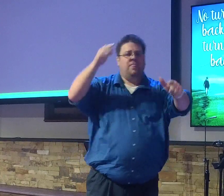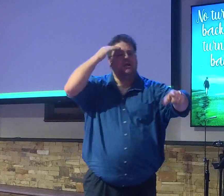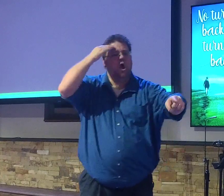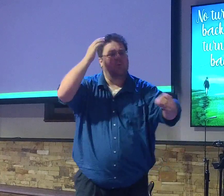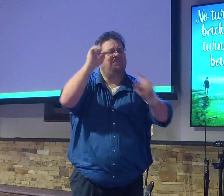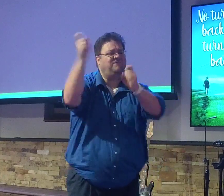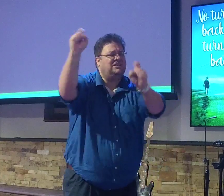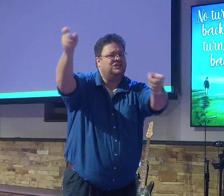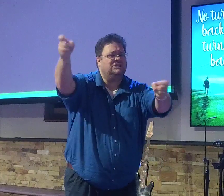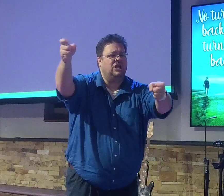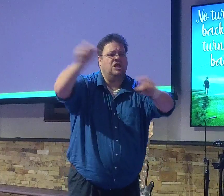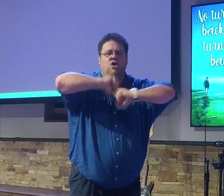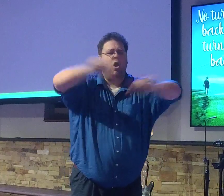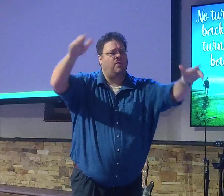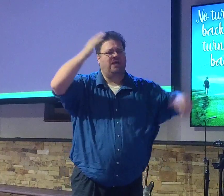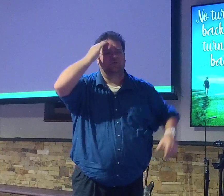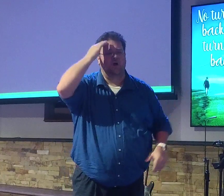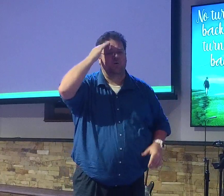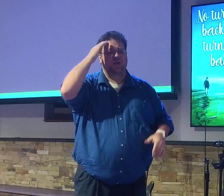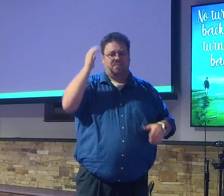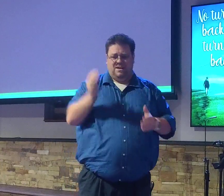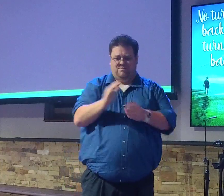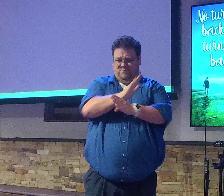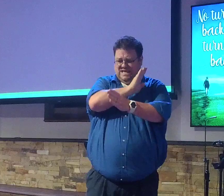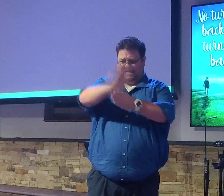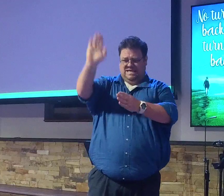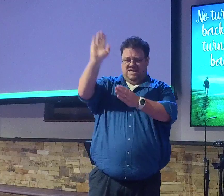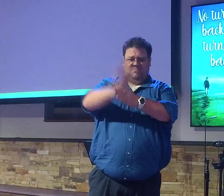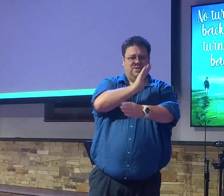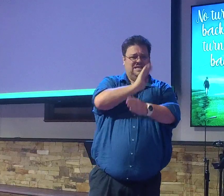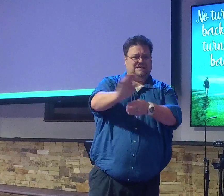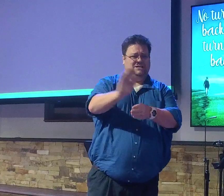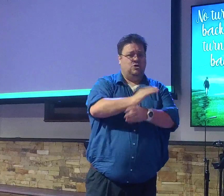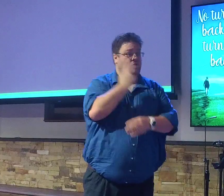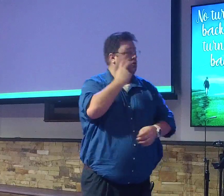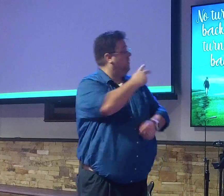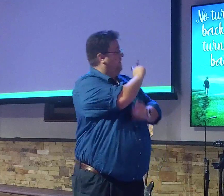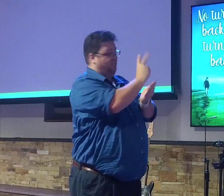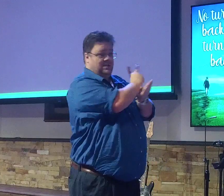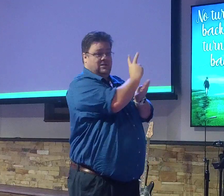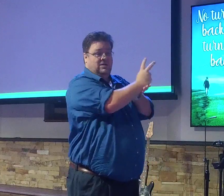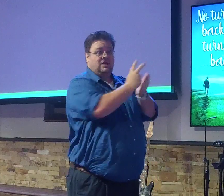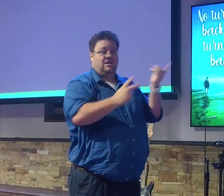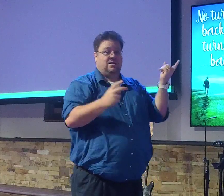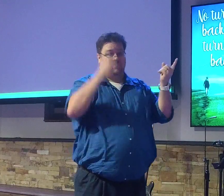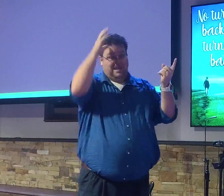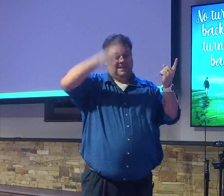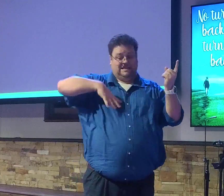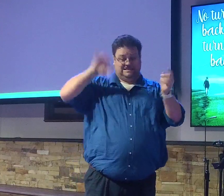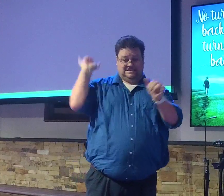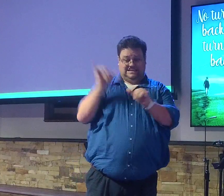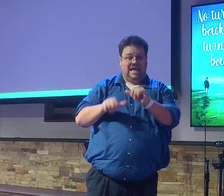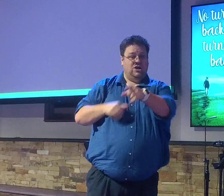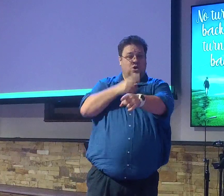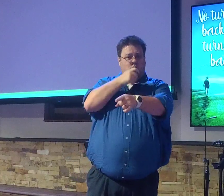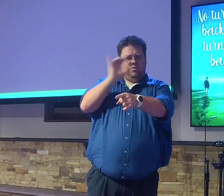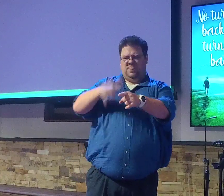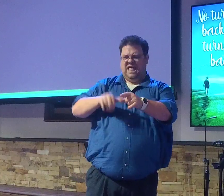And they had this fishing business. And then you saw the video of the guy that stayed at the boat. You're like, who is that? That's Zebedee. That's